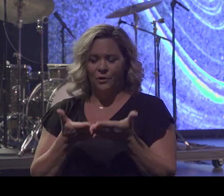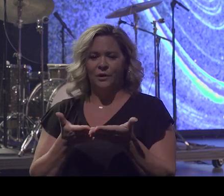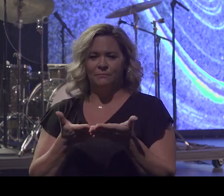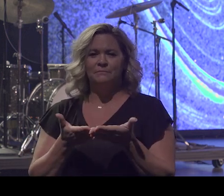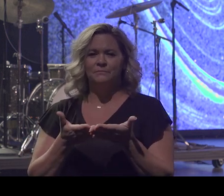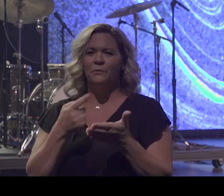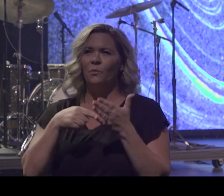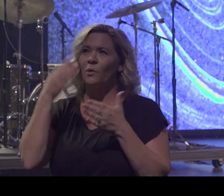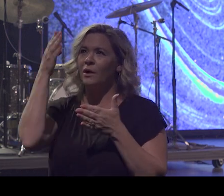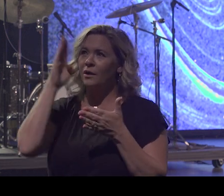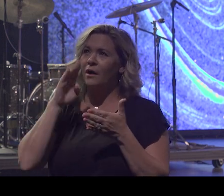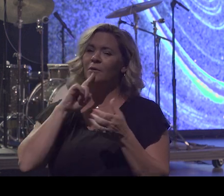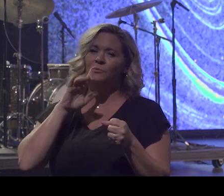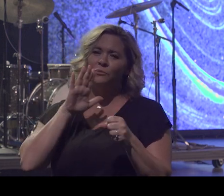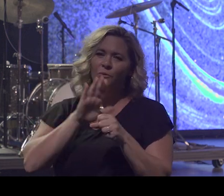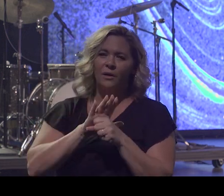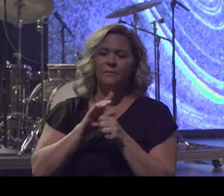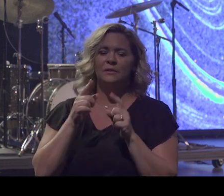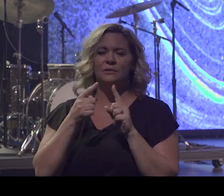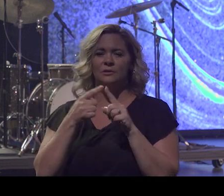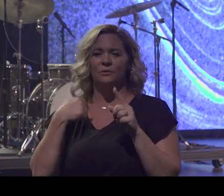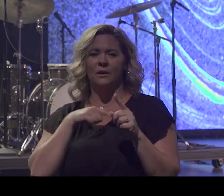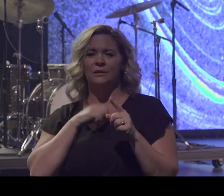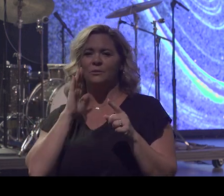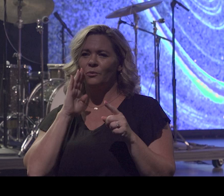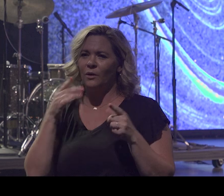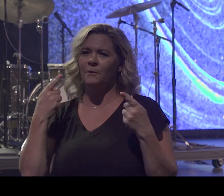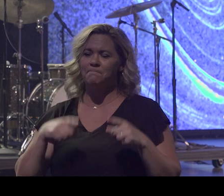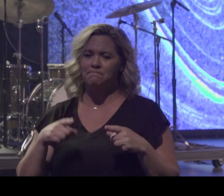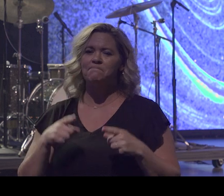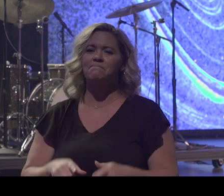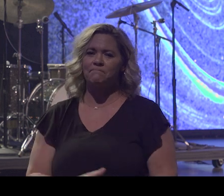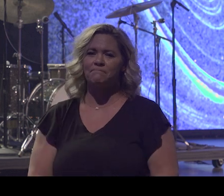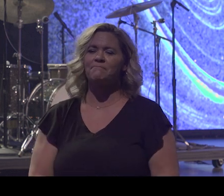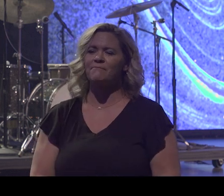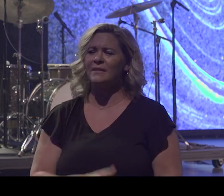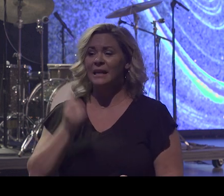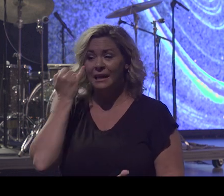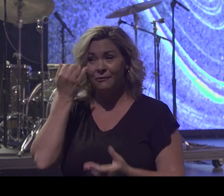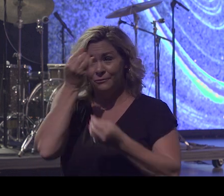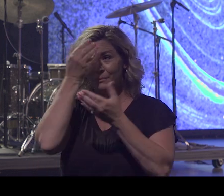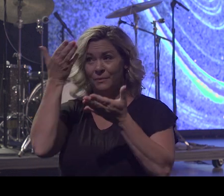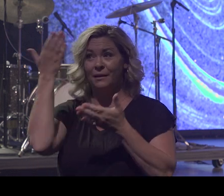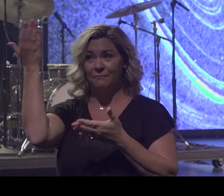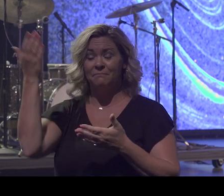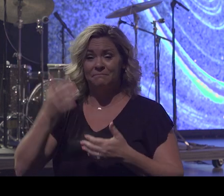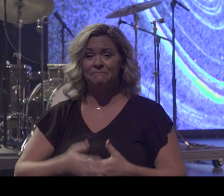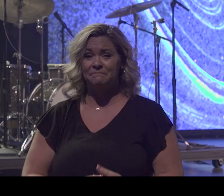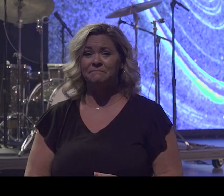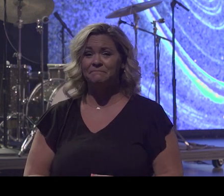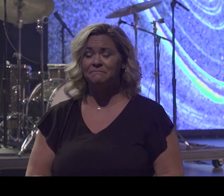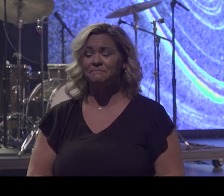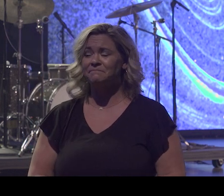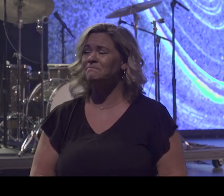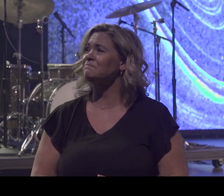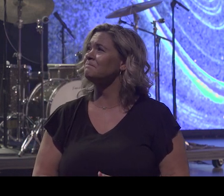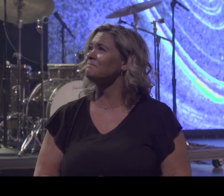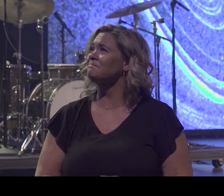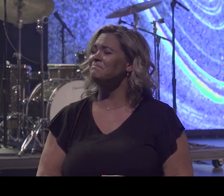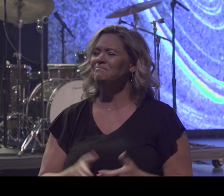God promised to us will come to pass if we obey him. So I would just encourage you that are here